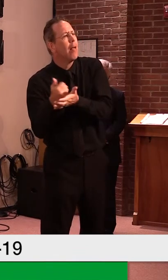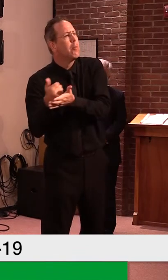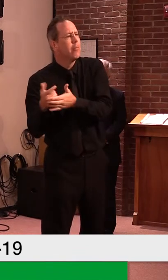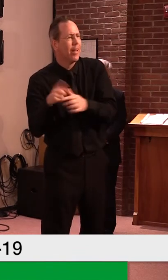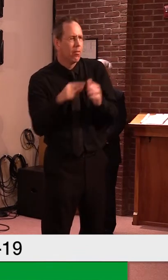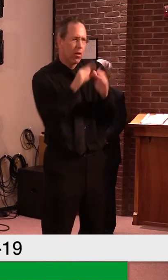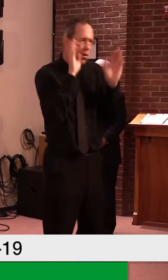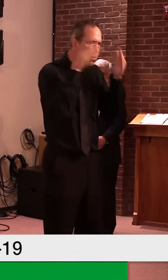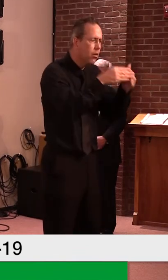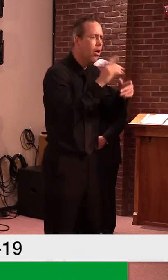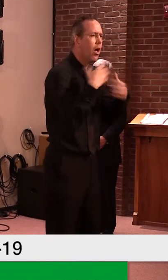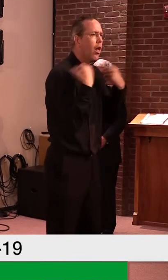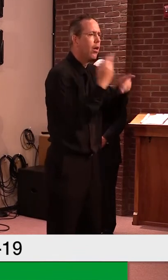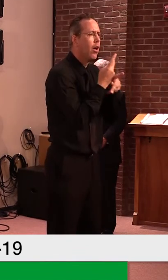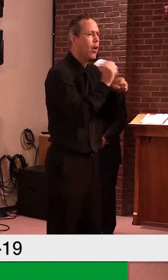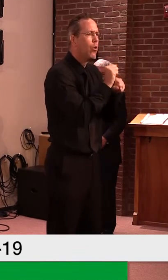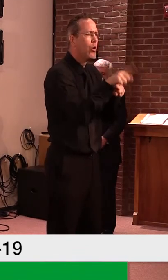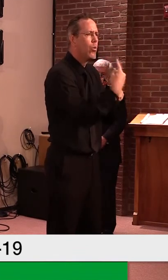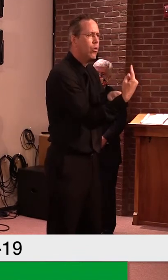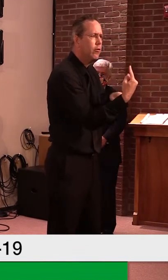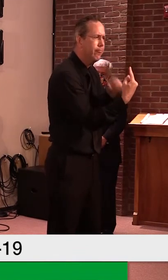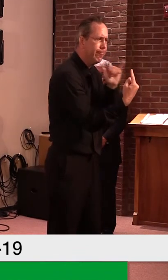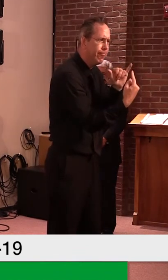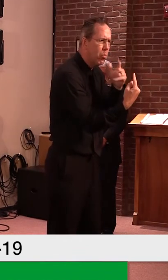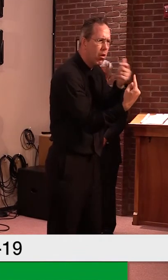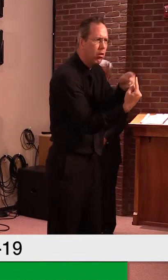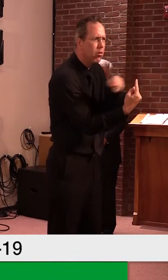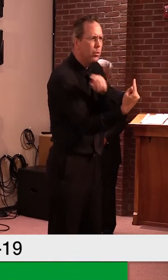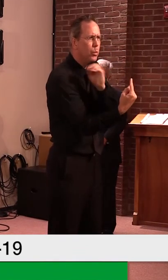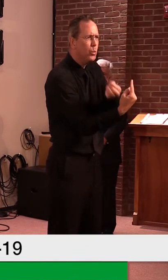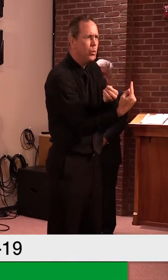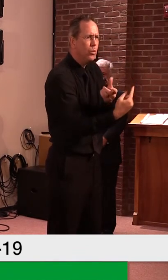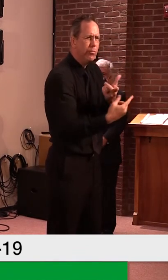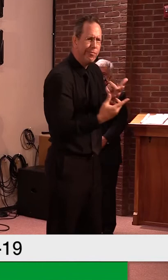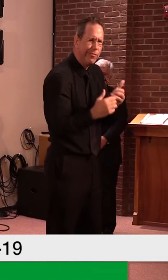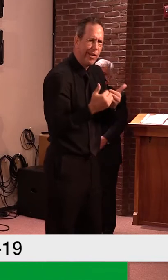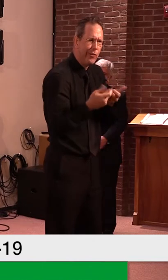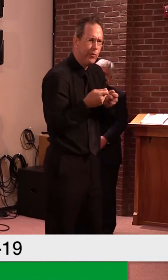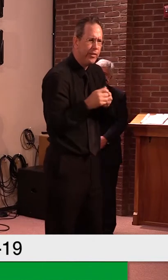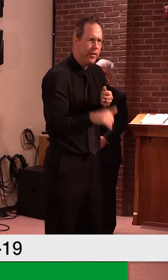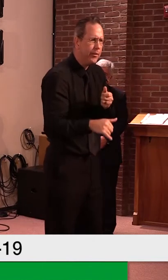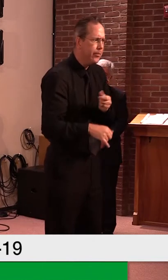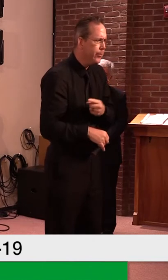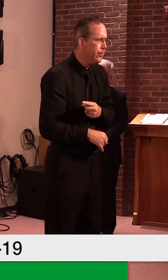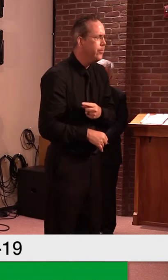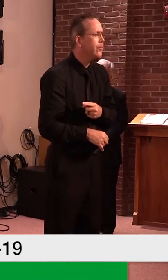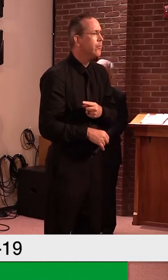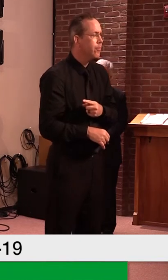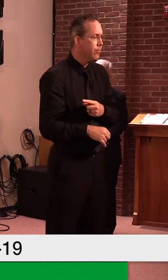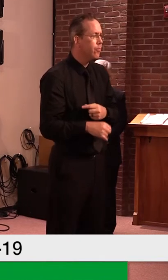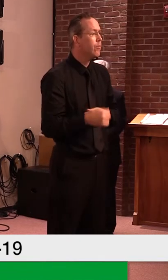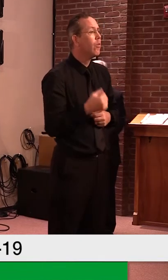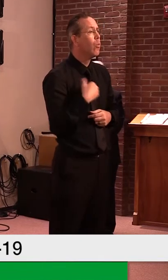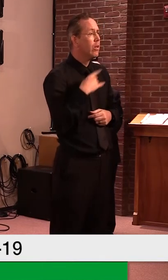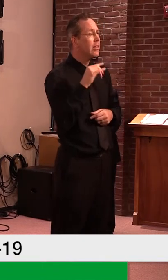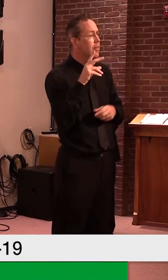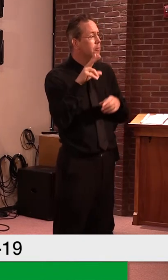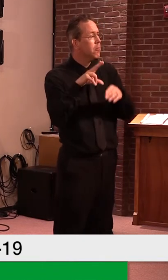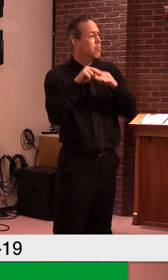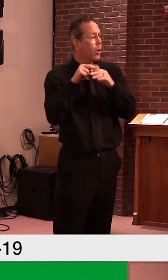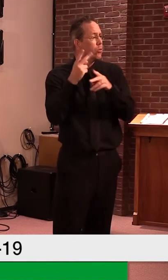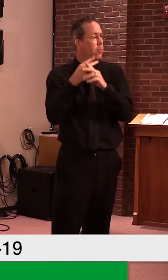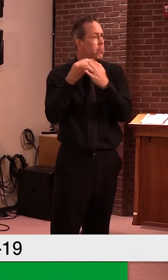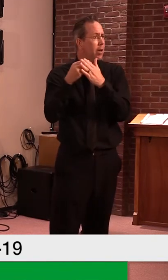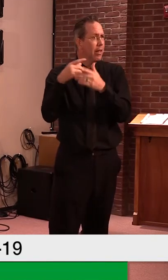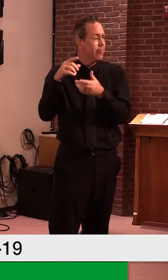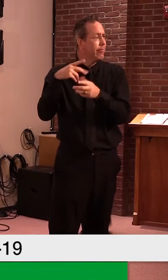Uh, well, lo and behold, it appears we're going to have a surplus. Um, so that freed up of some more of that